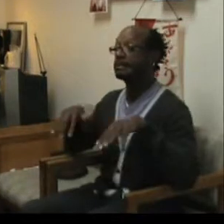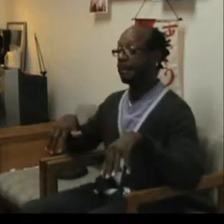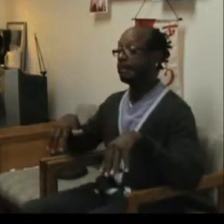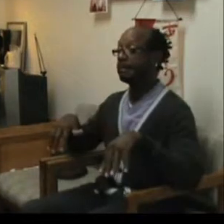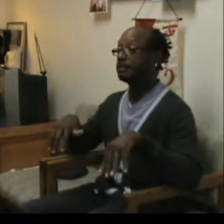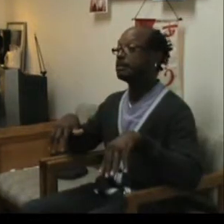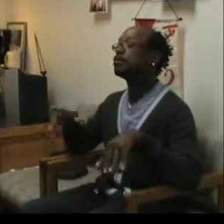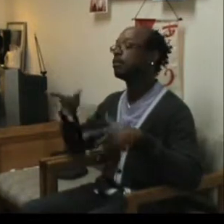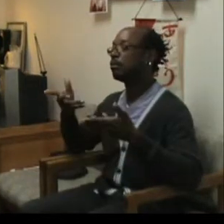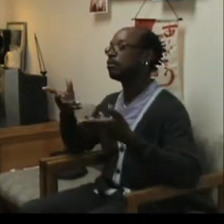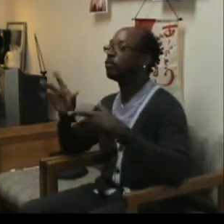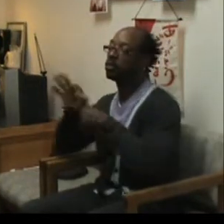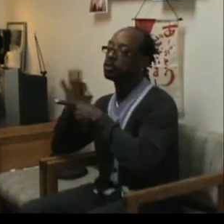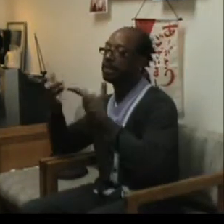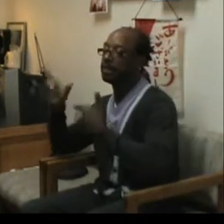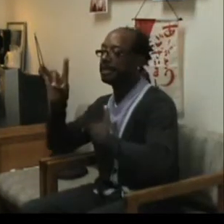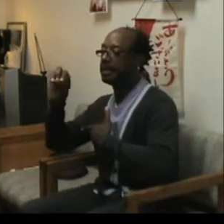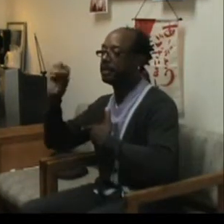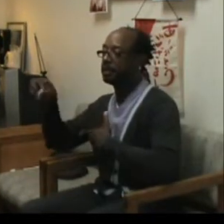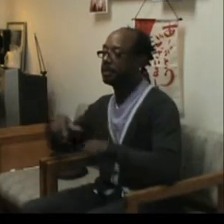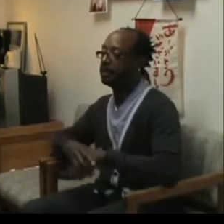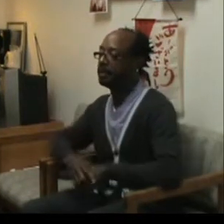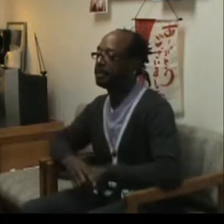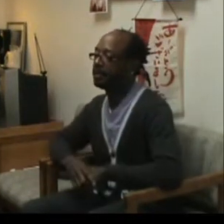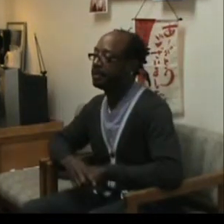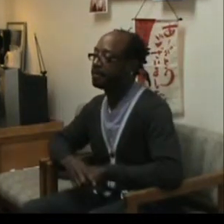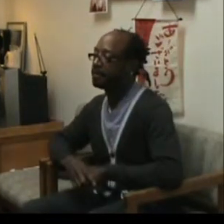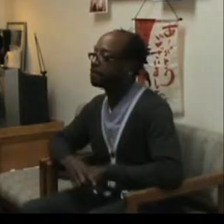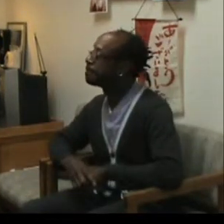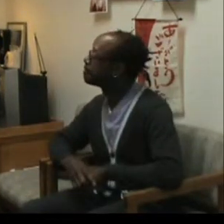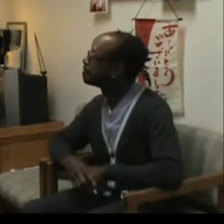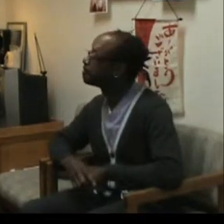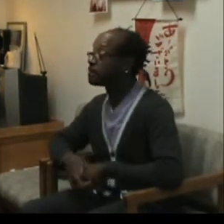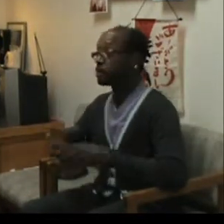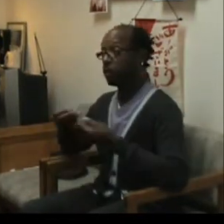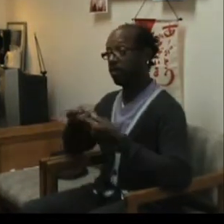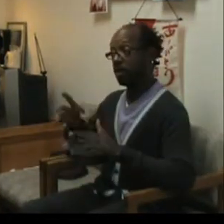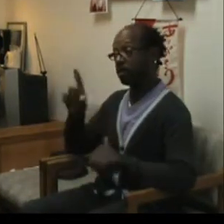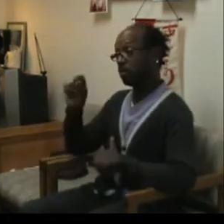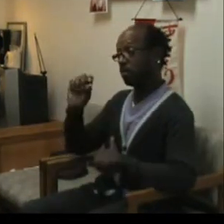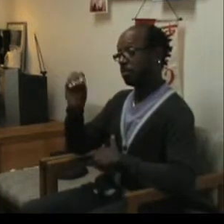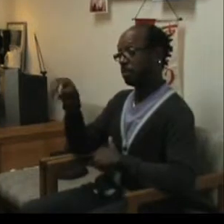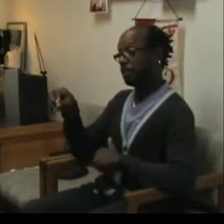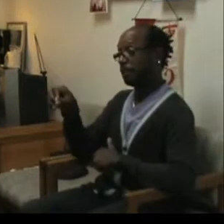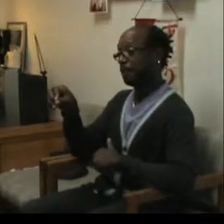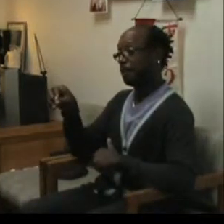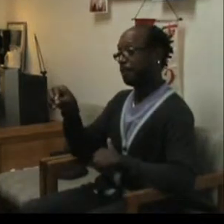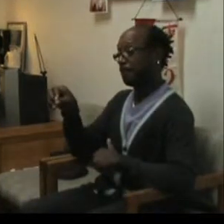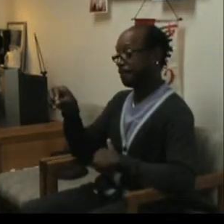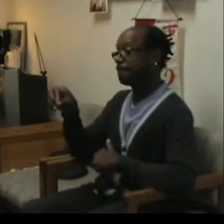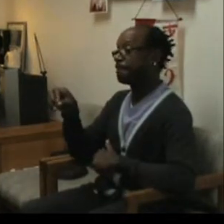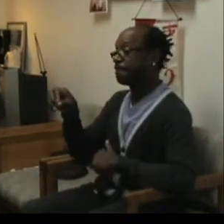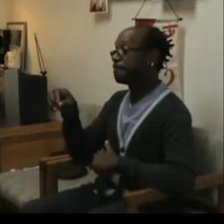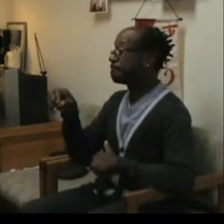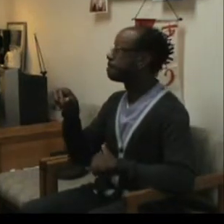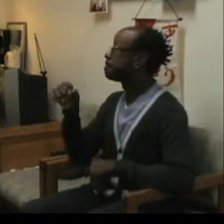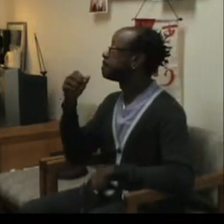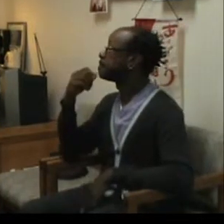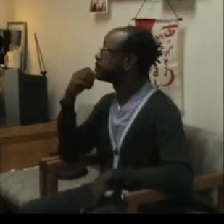so we have lost 20%, we start